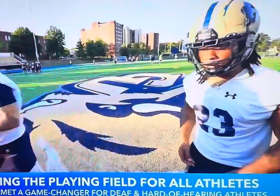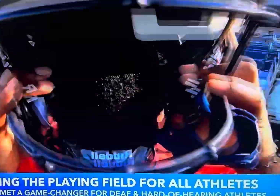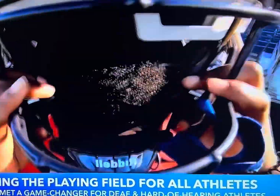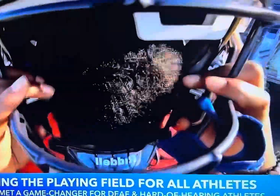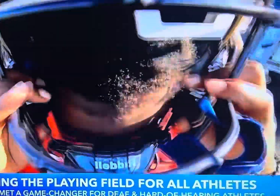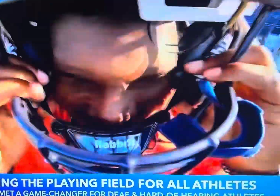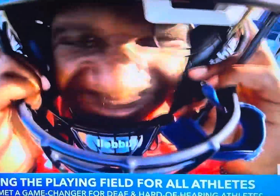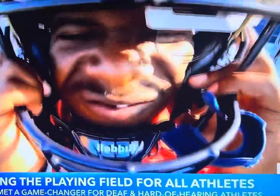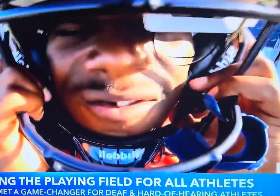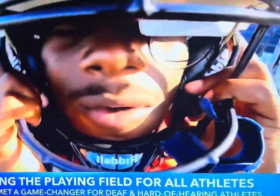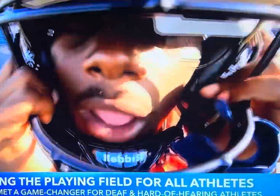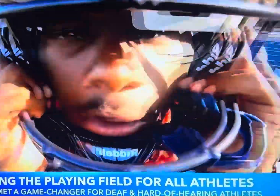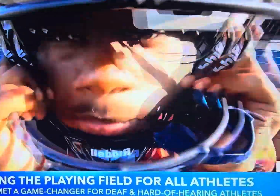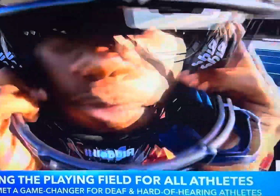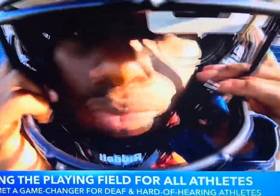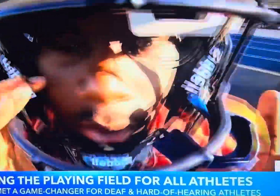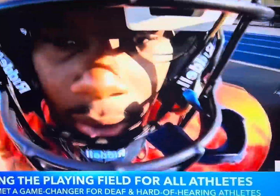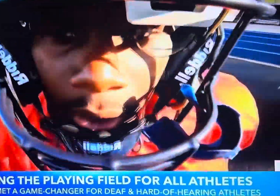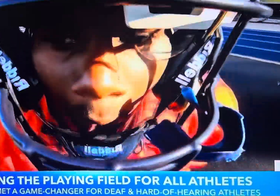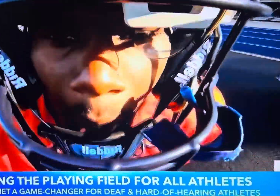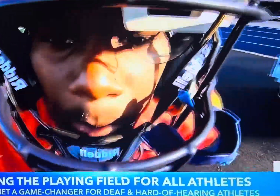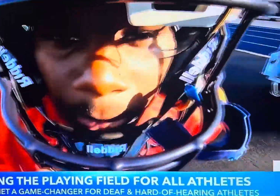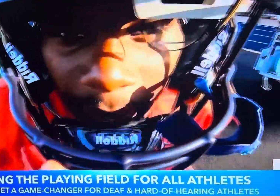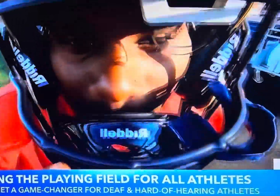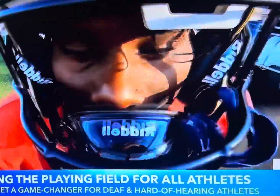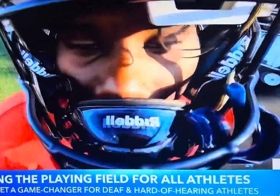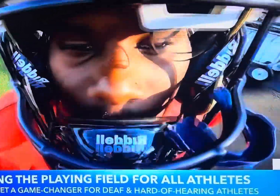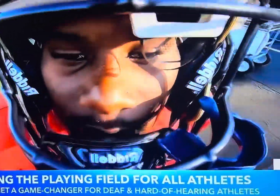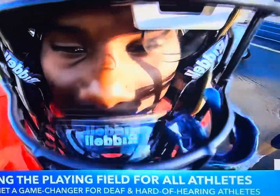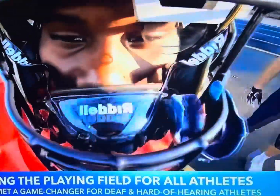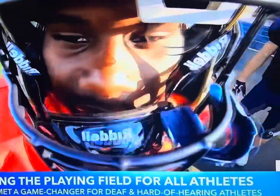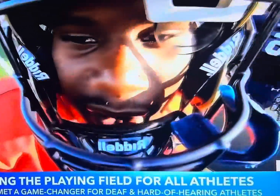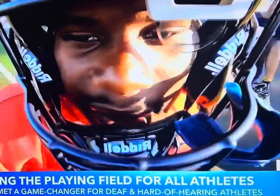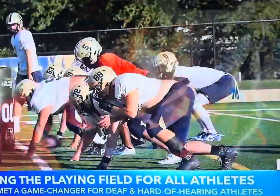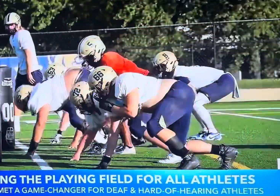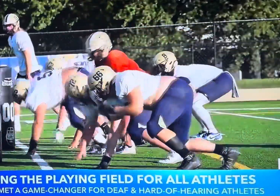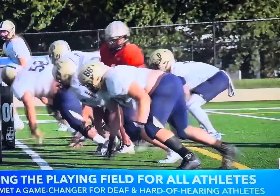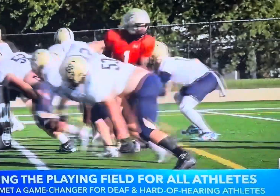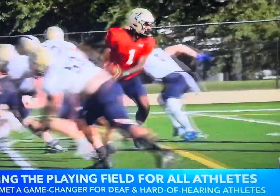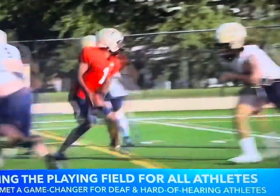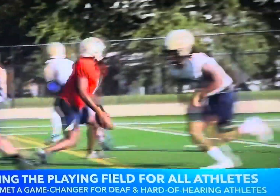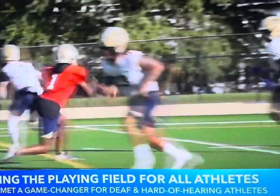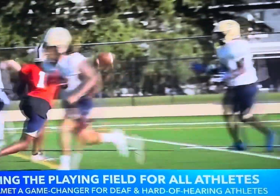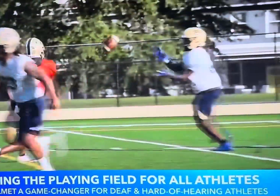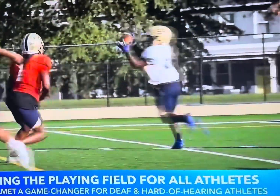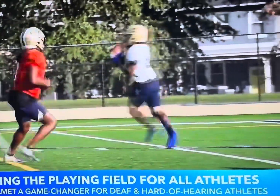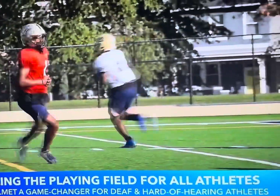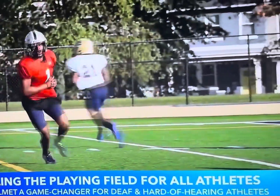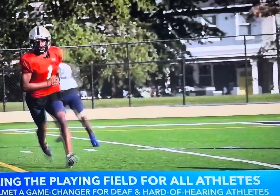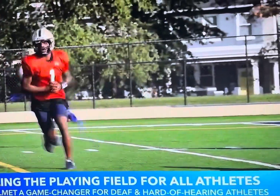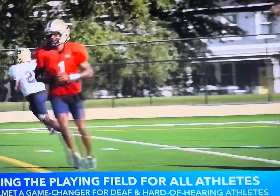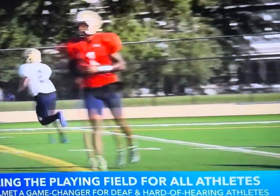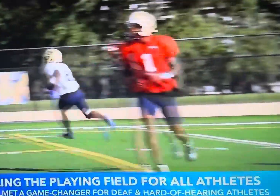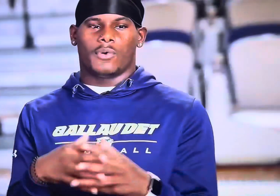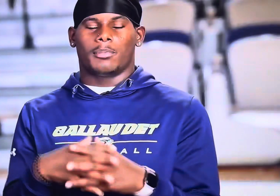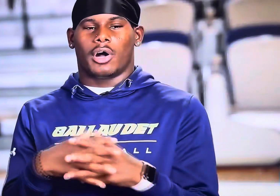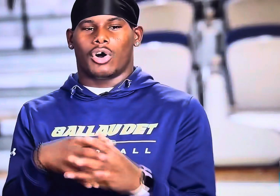This new technology is another tool for junior quarterback Brandon Washington who didn't grow up with sign language. Football